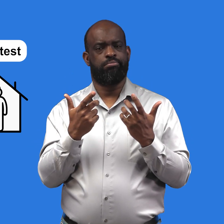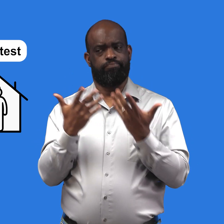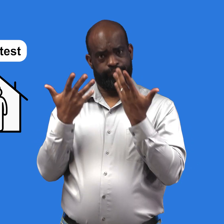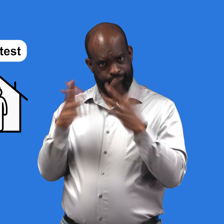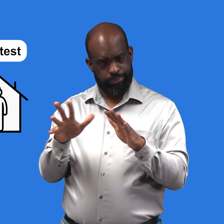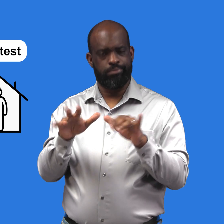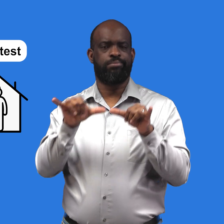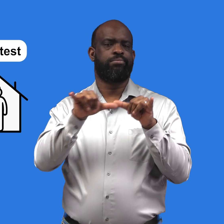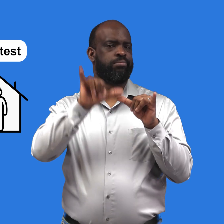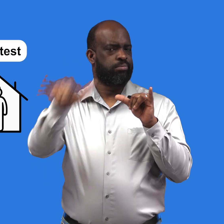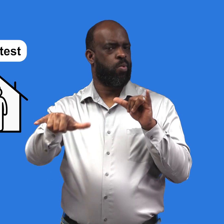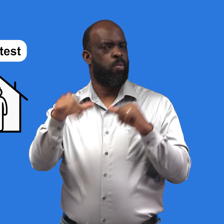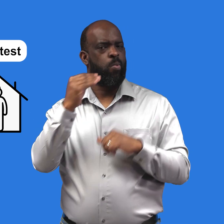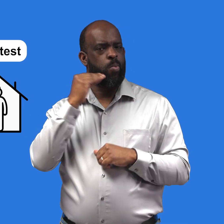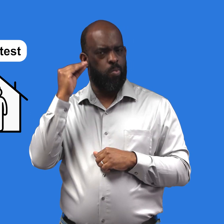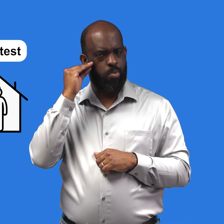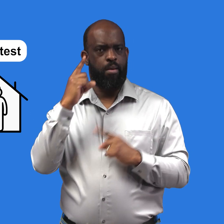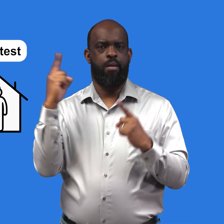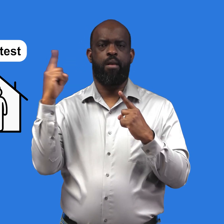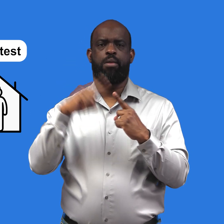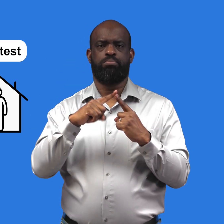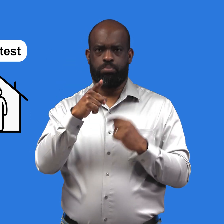And stay home until you know the result.